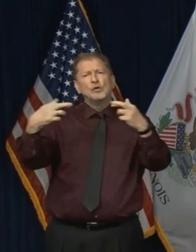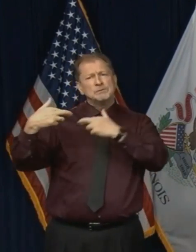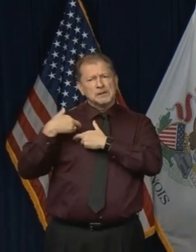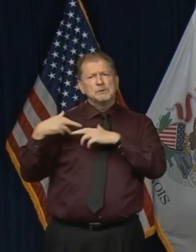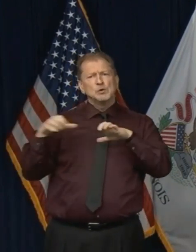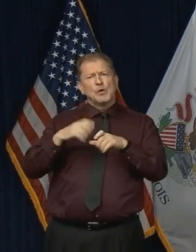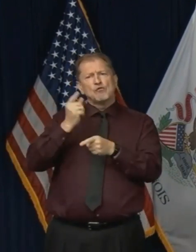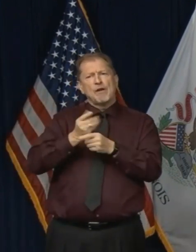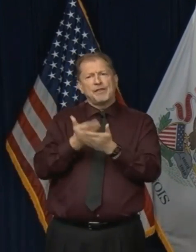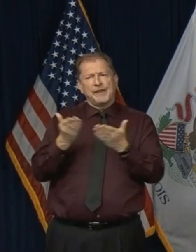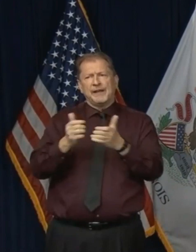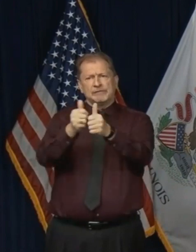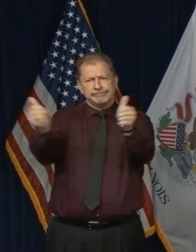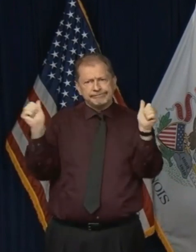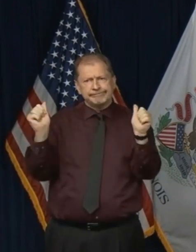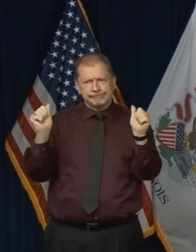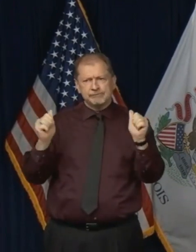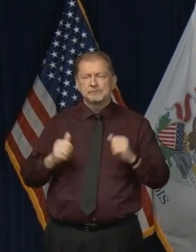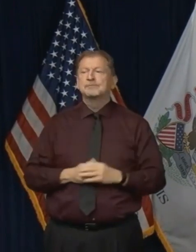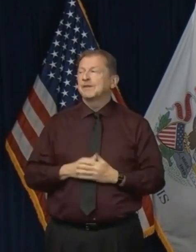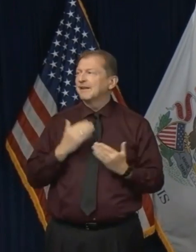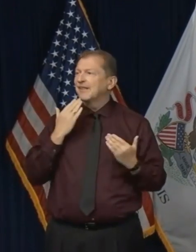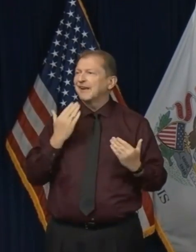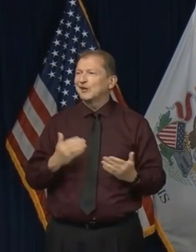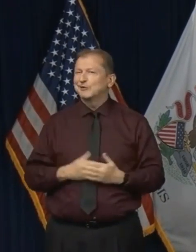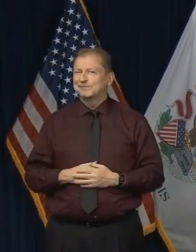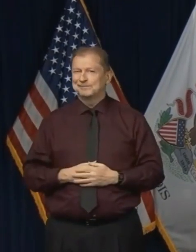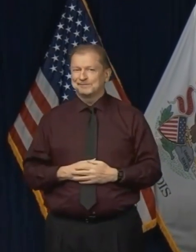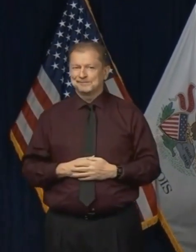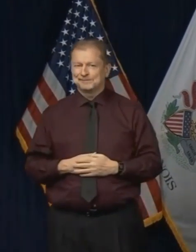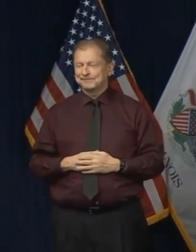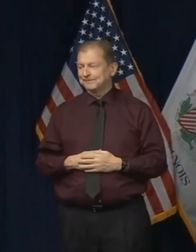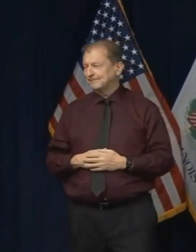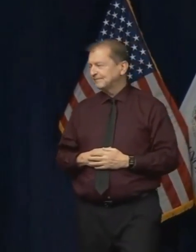even at this time of year, especially at this time of year. Thank you. Thank you. Thank you.